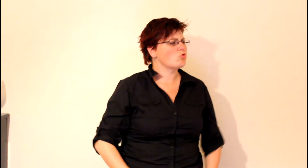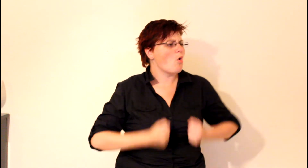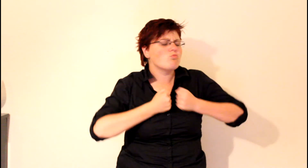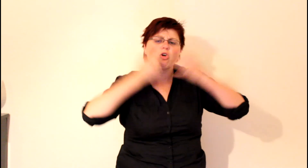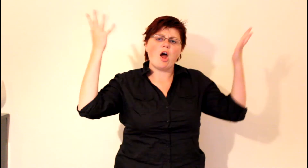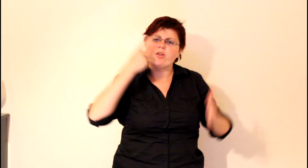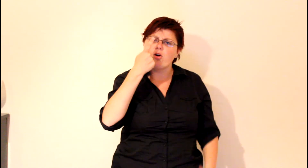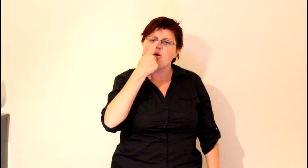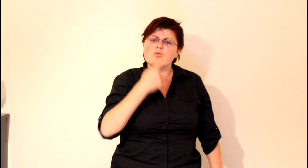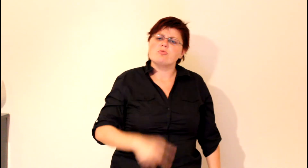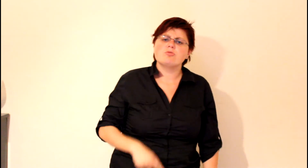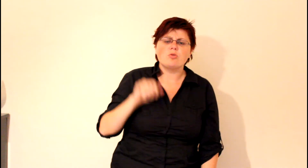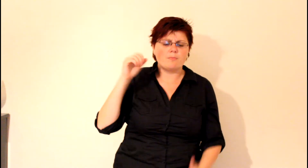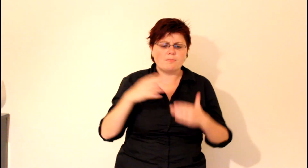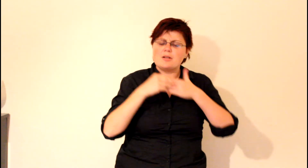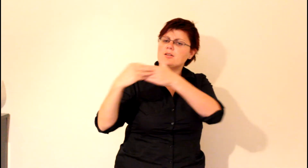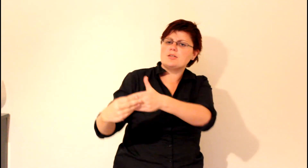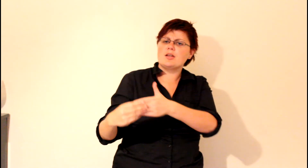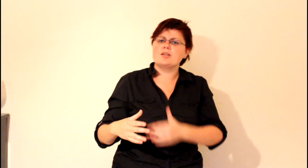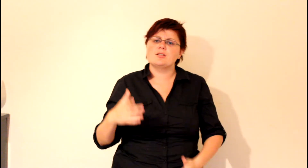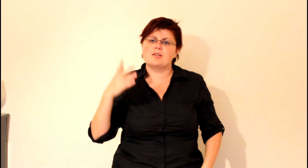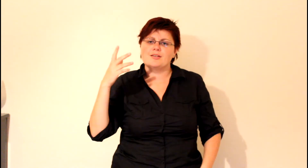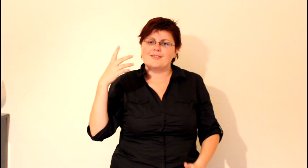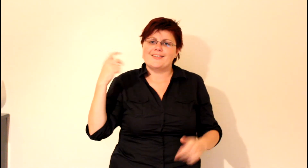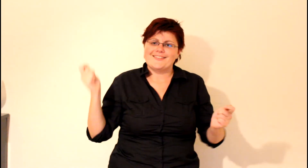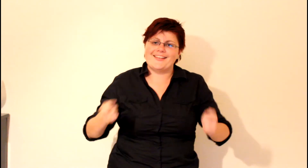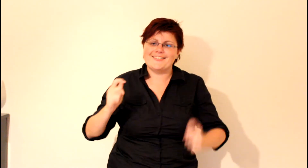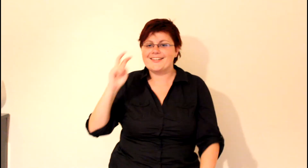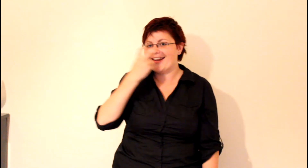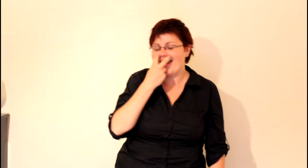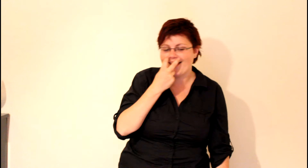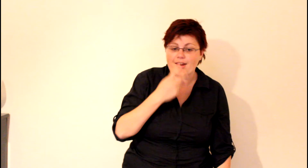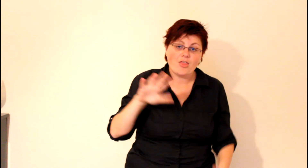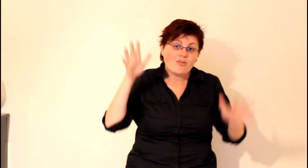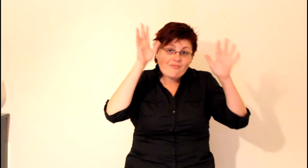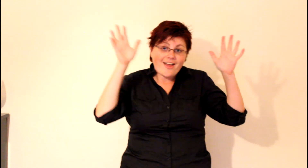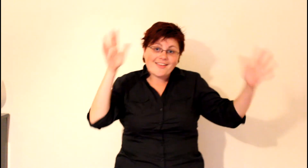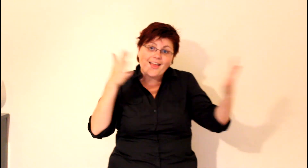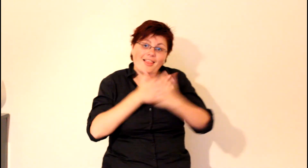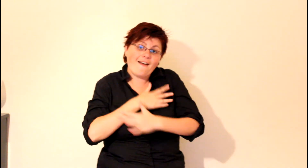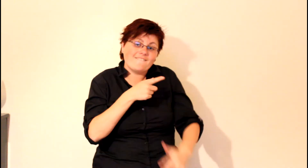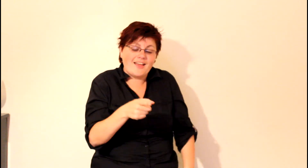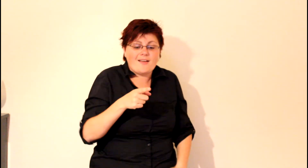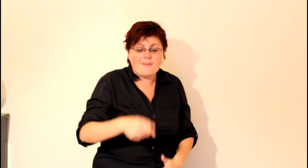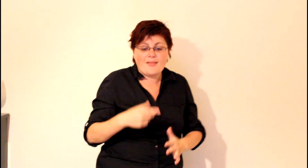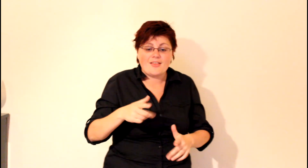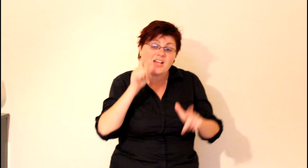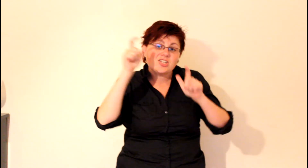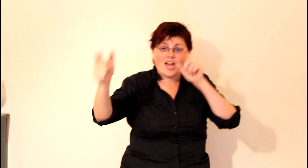so bright, won't you need my sleigh tonight? Then all the reindeer loved him as they shouted out